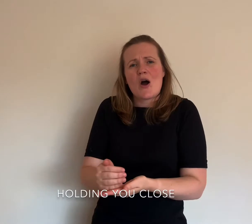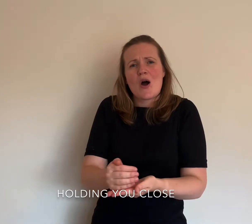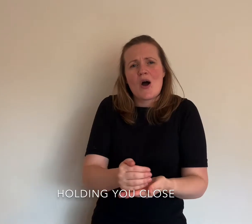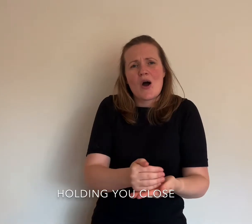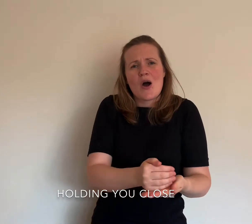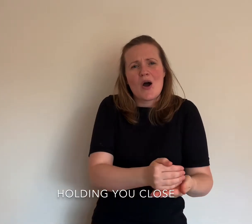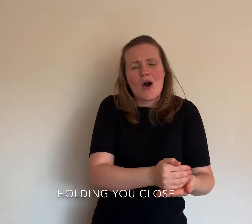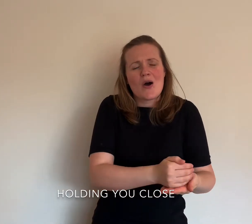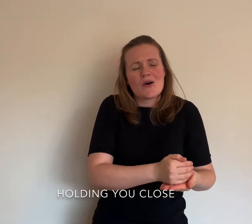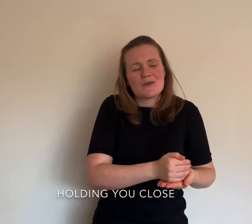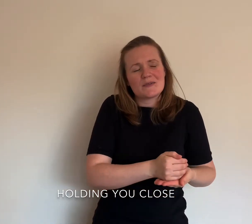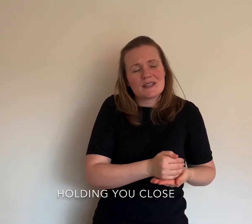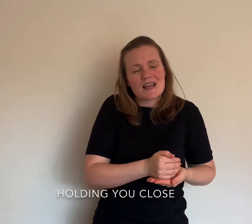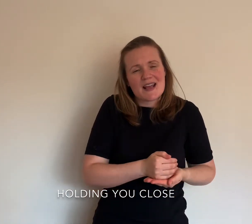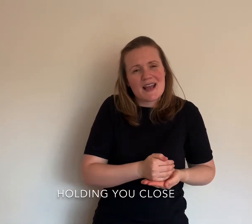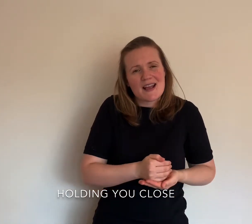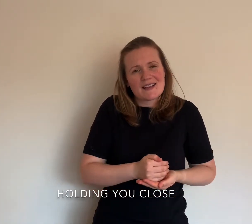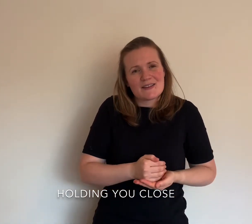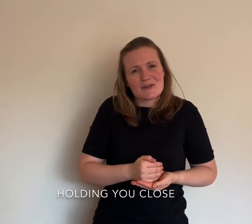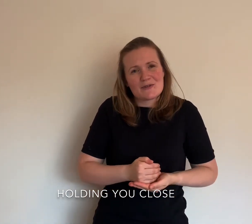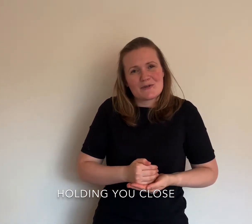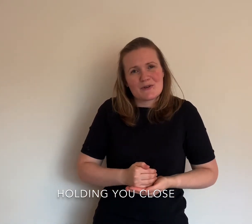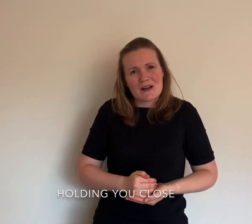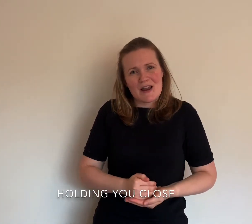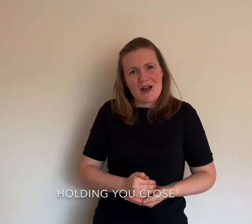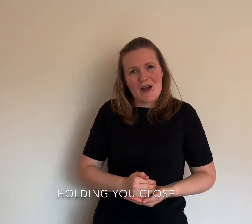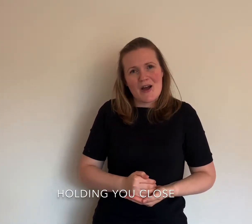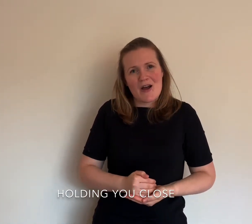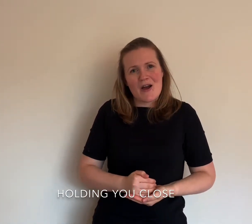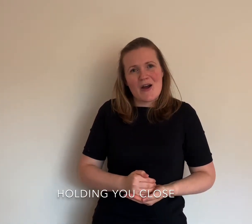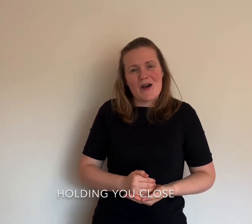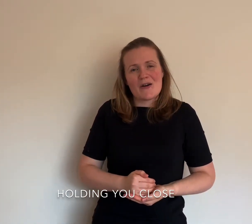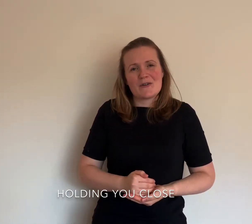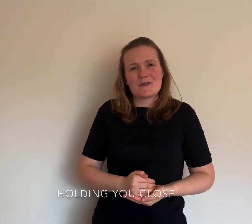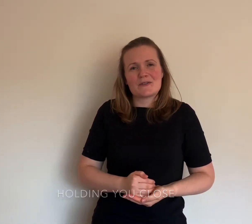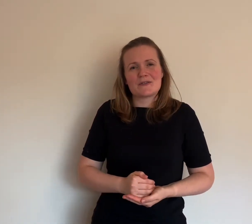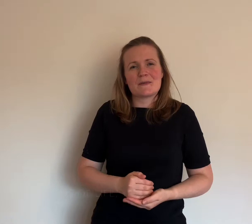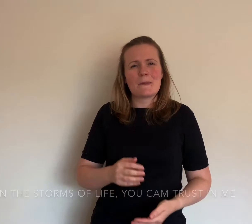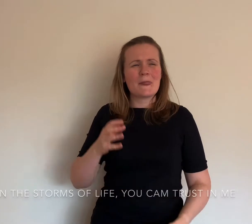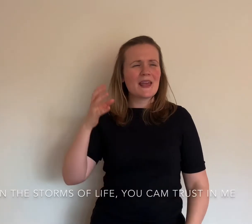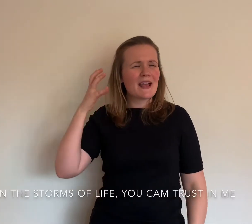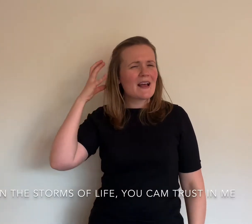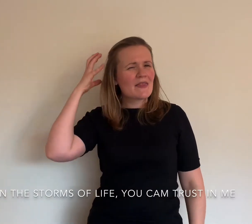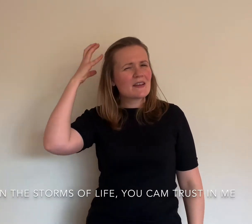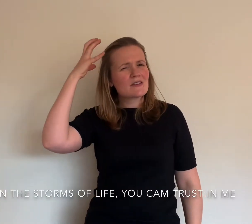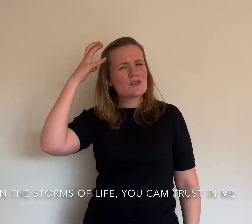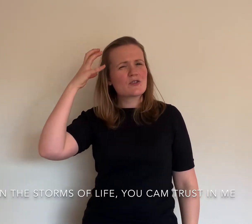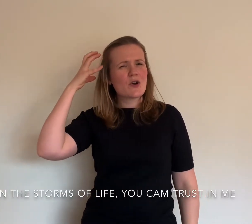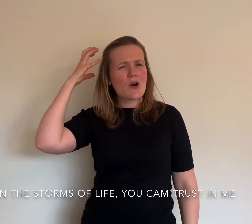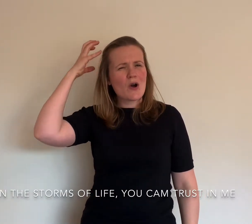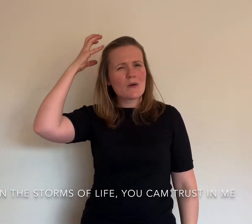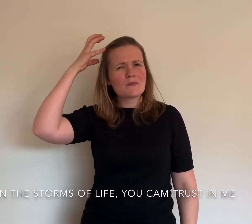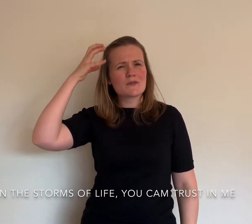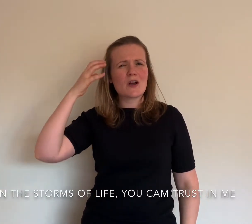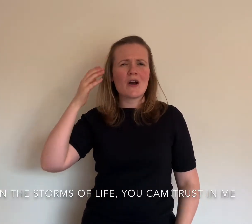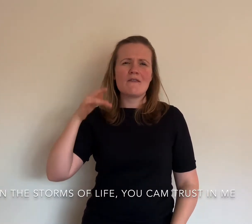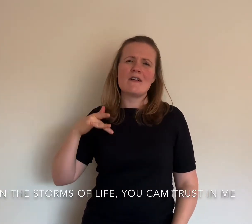holding you close. In the storms of